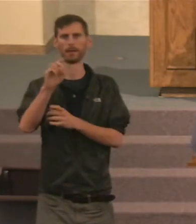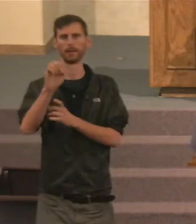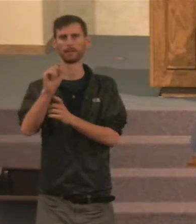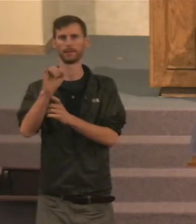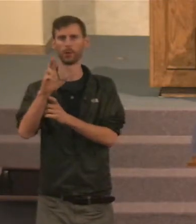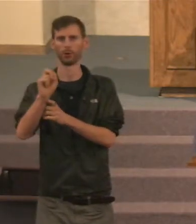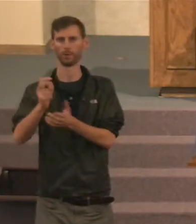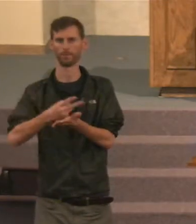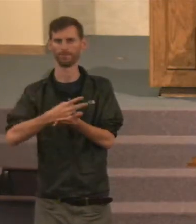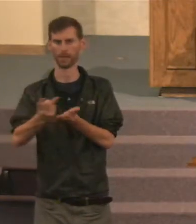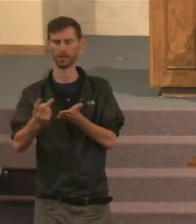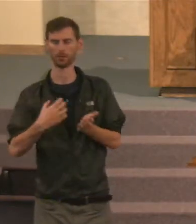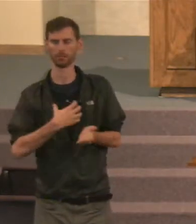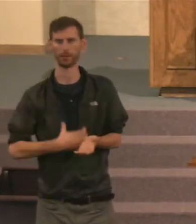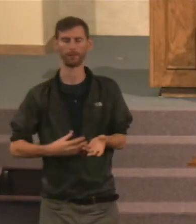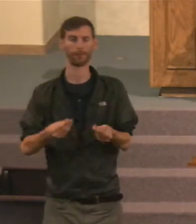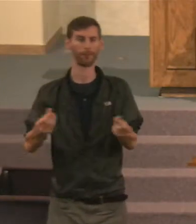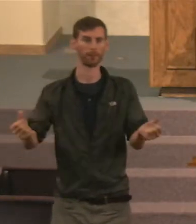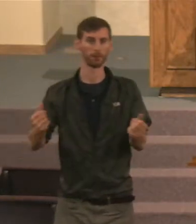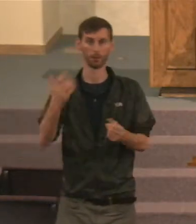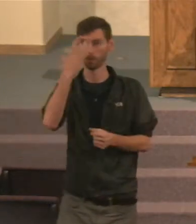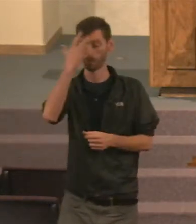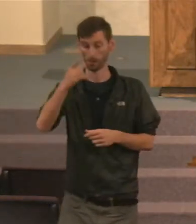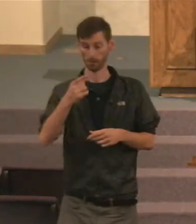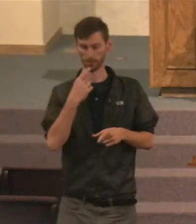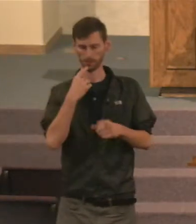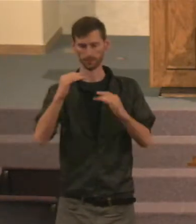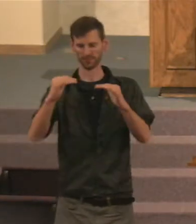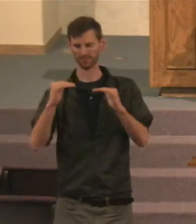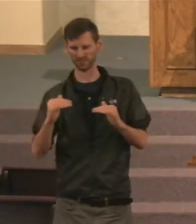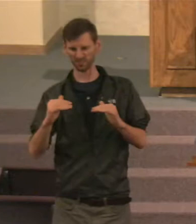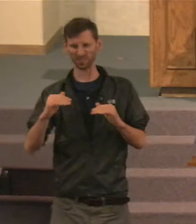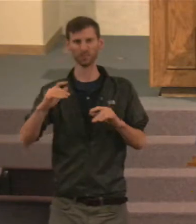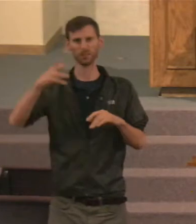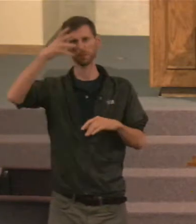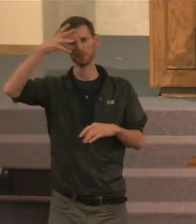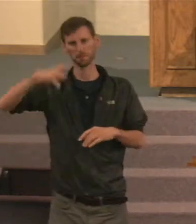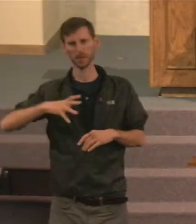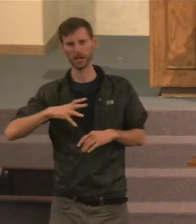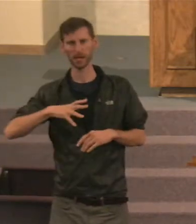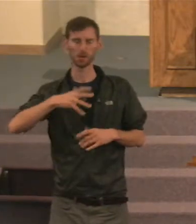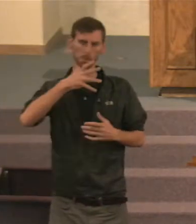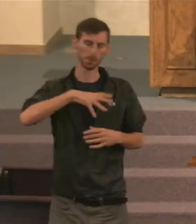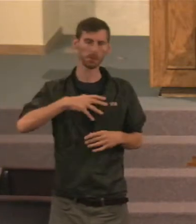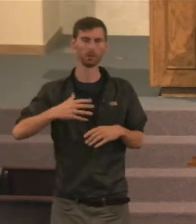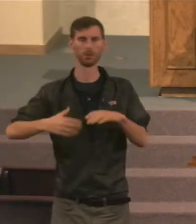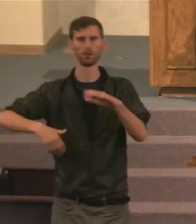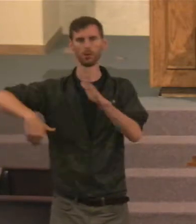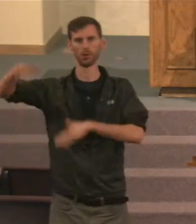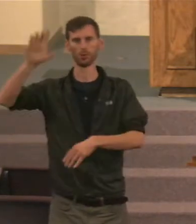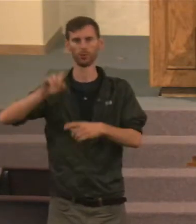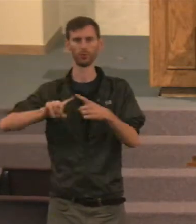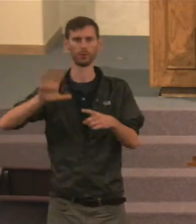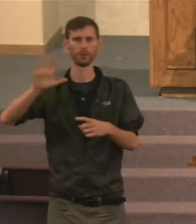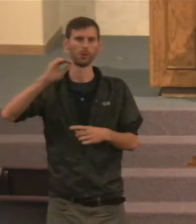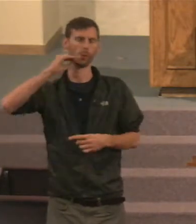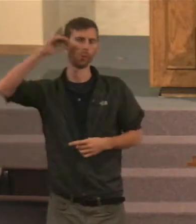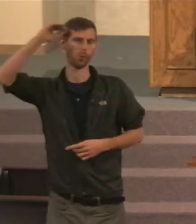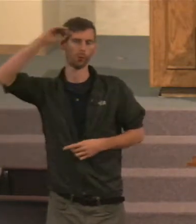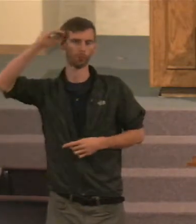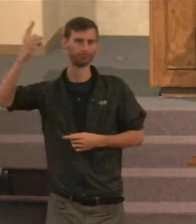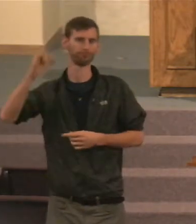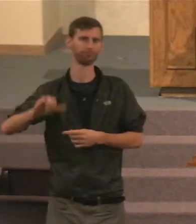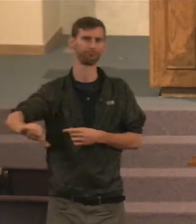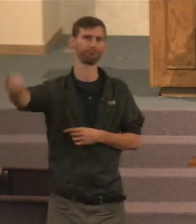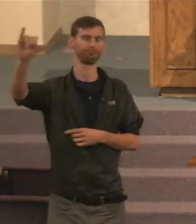because, he says, man goes to his eternal home. And so here's where he begins talking now about death. Man goes to his